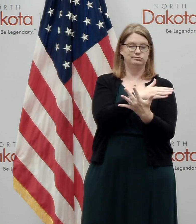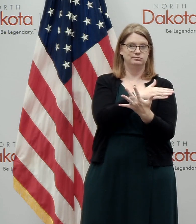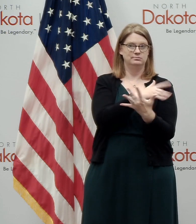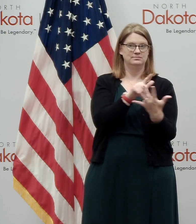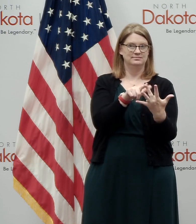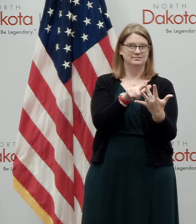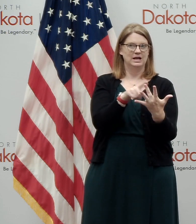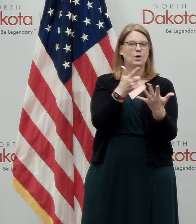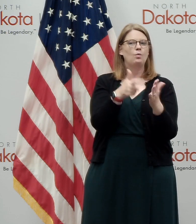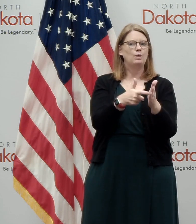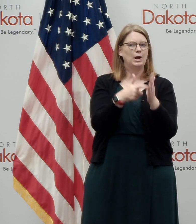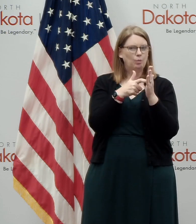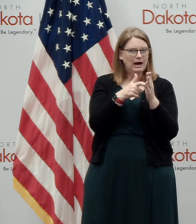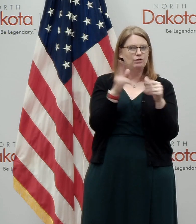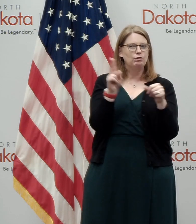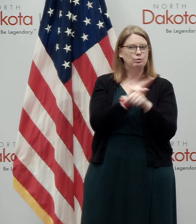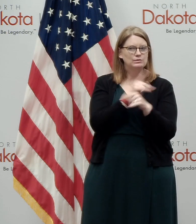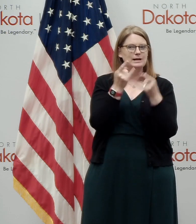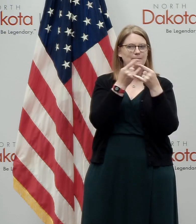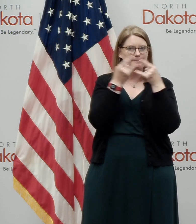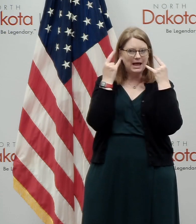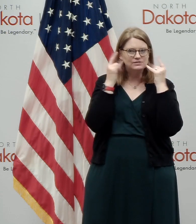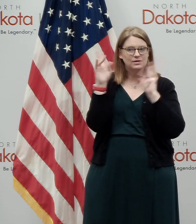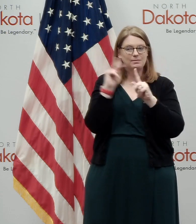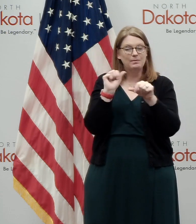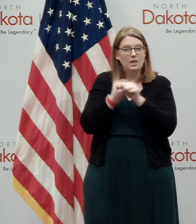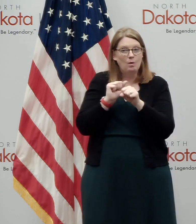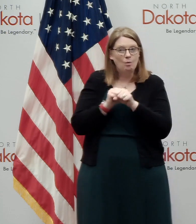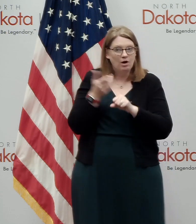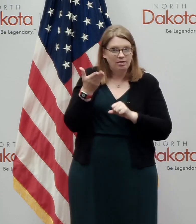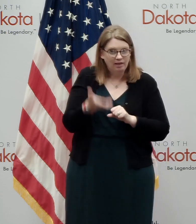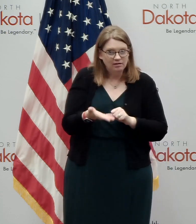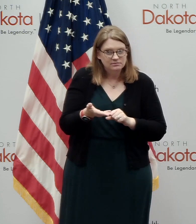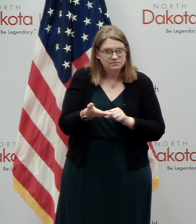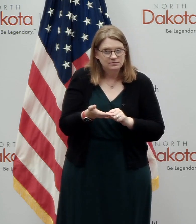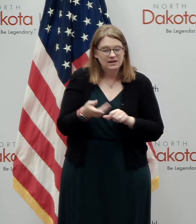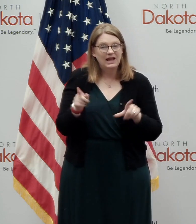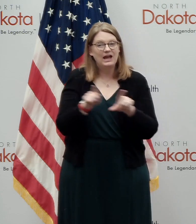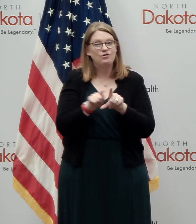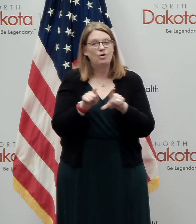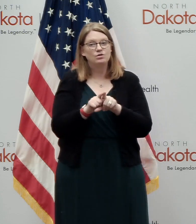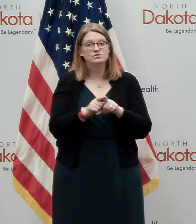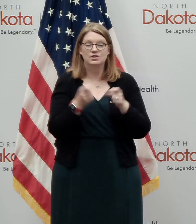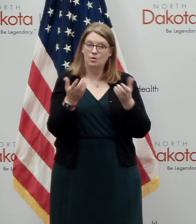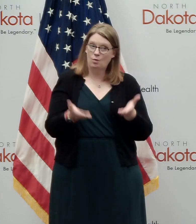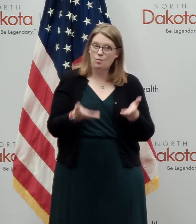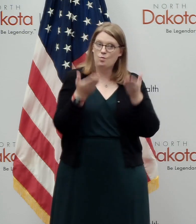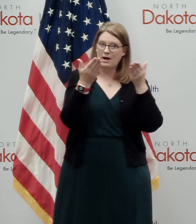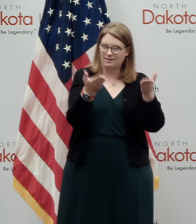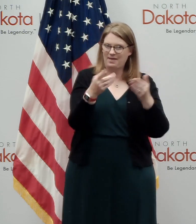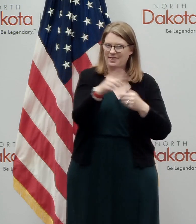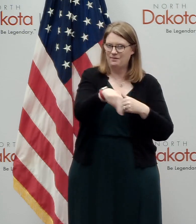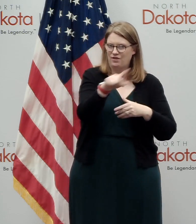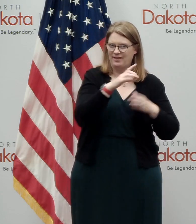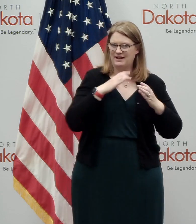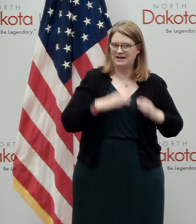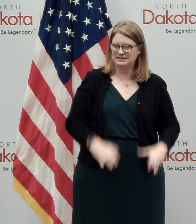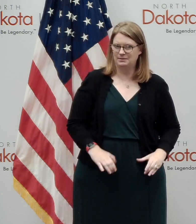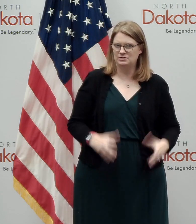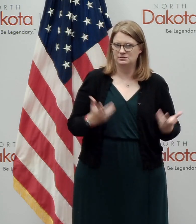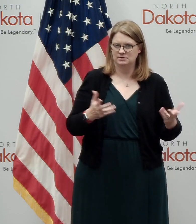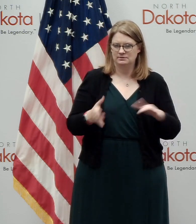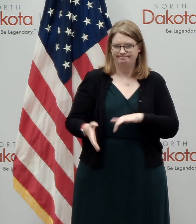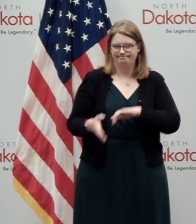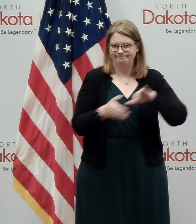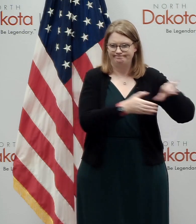there are require the use of masks for their team members and that they, uh, recommend them strongly for their customers. Okay. That's all